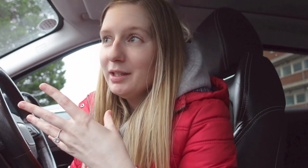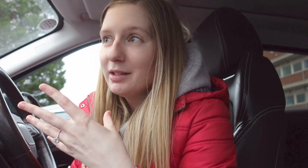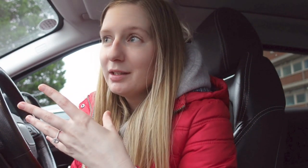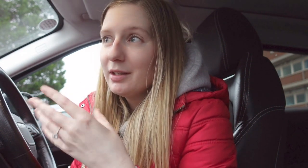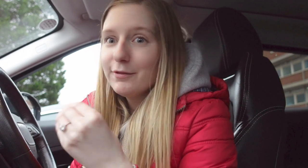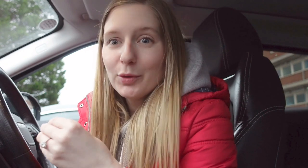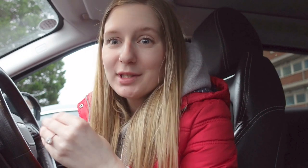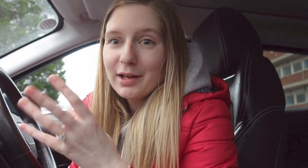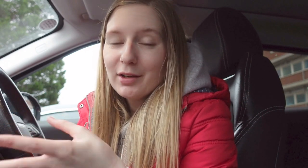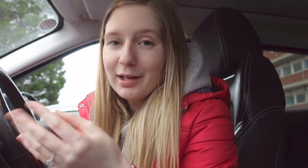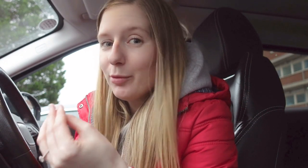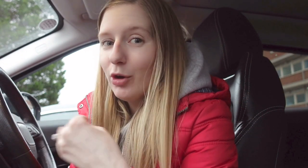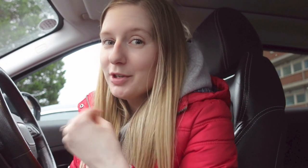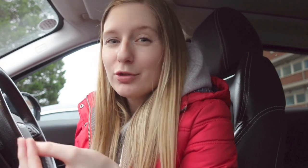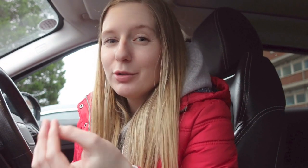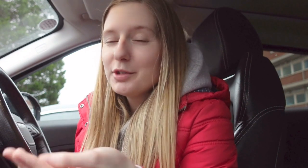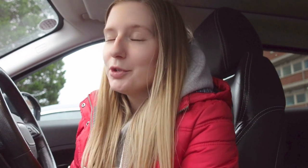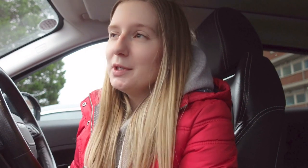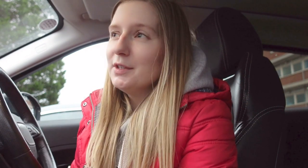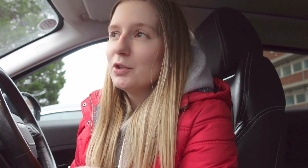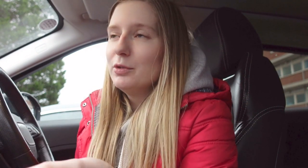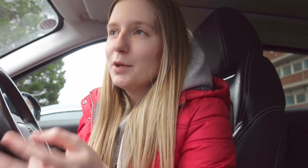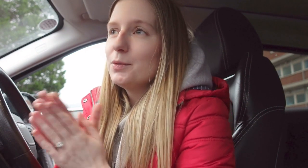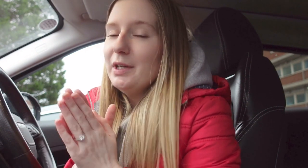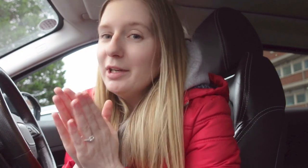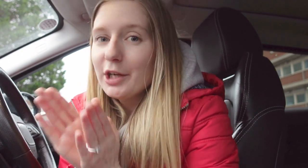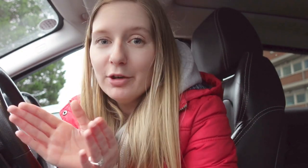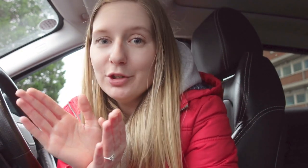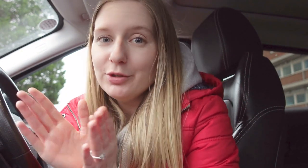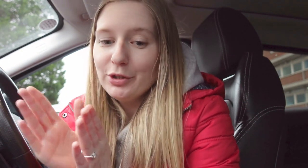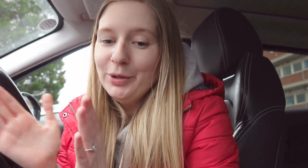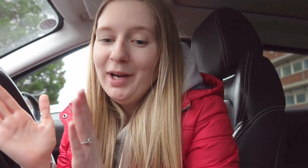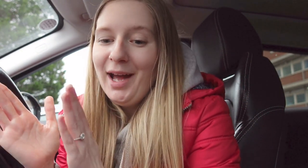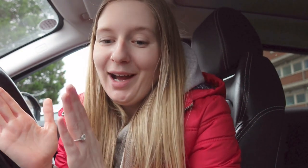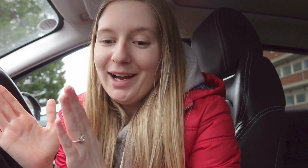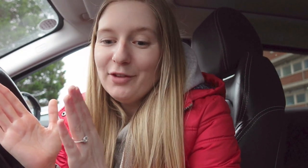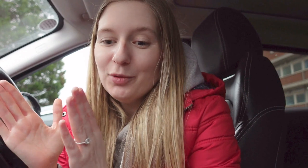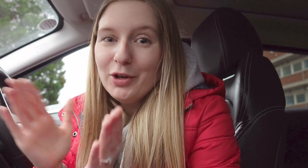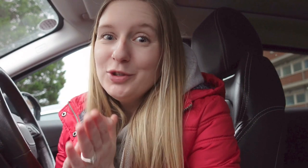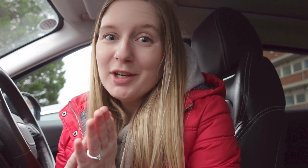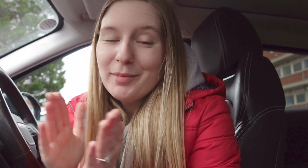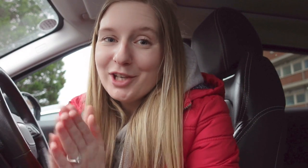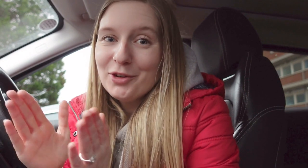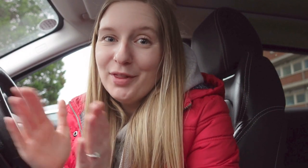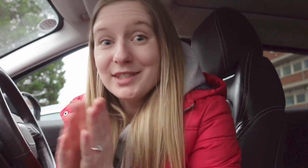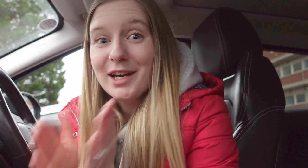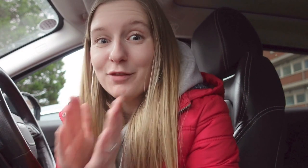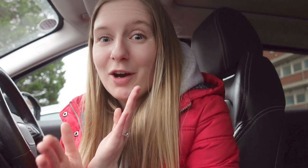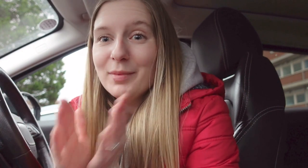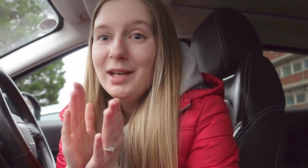focusing a little bit on my struggles and what's really difficult so I would really really encourage you to uh if you are new to my channel and this is how you found me